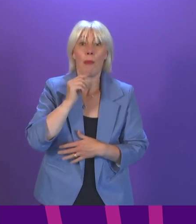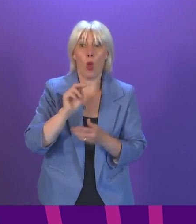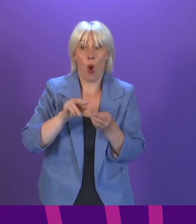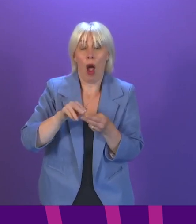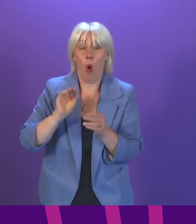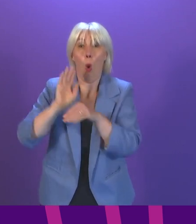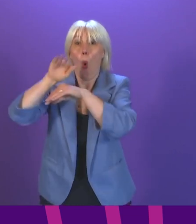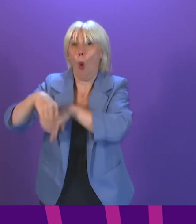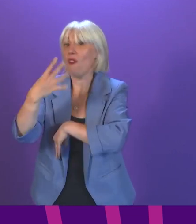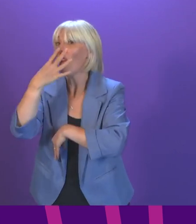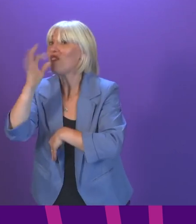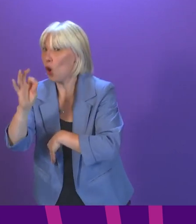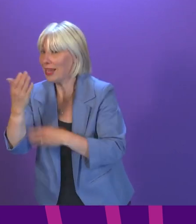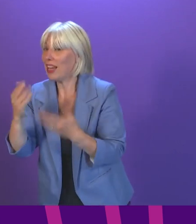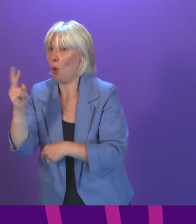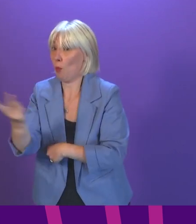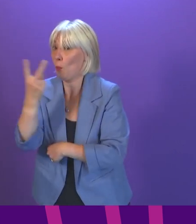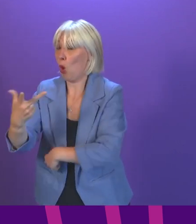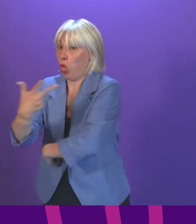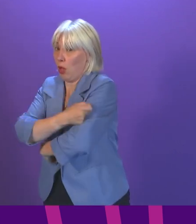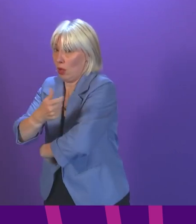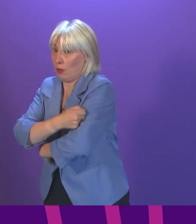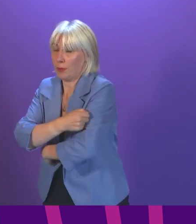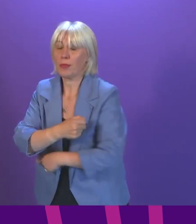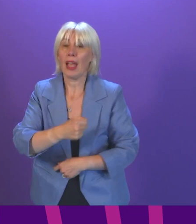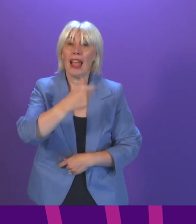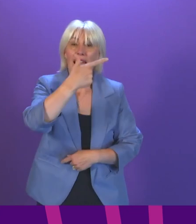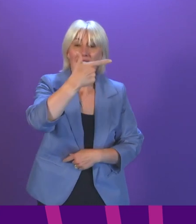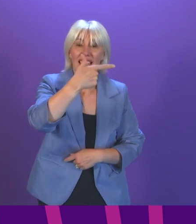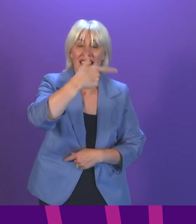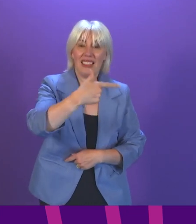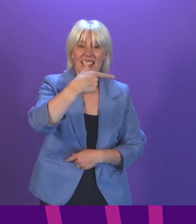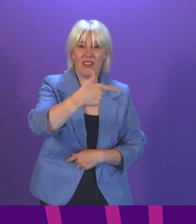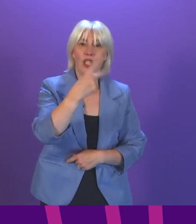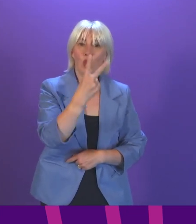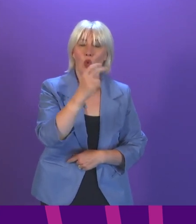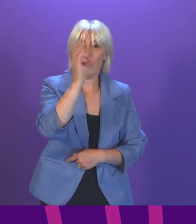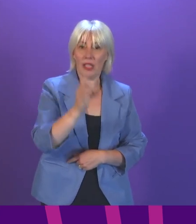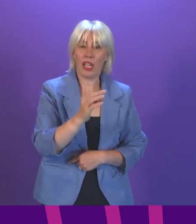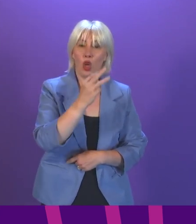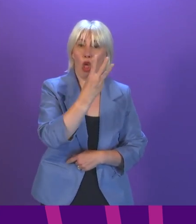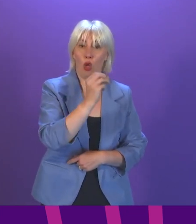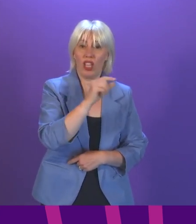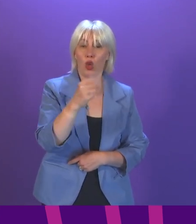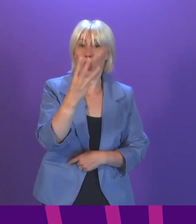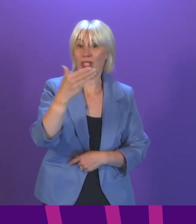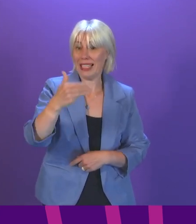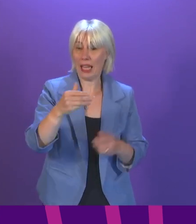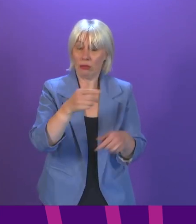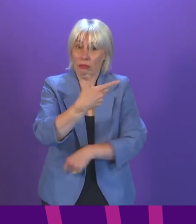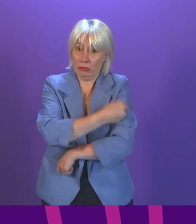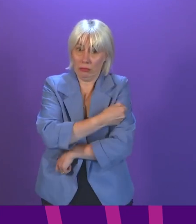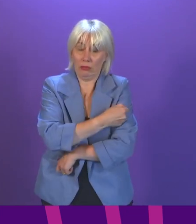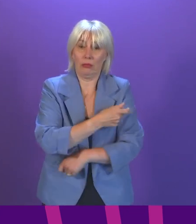are now fully vaccinated, as well as 72% of 30 to 39-year-olds and 57% of 18 to 29